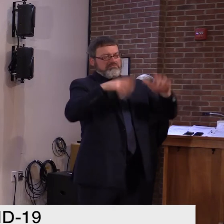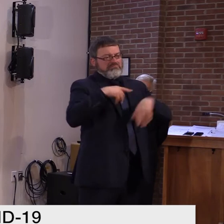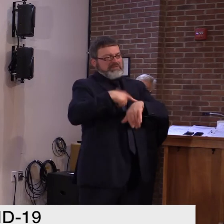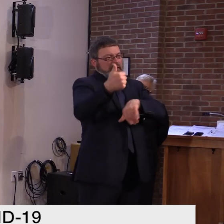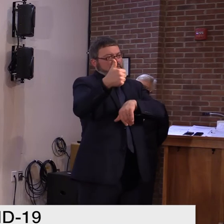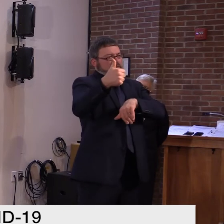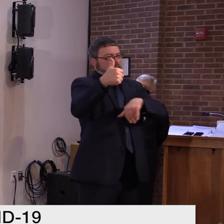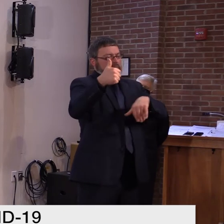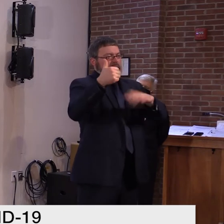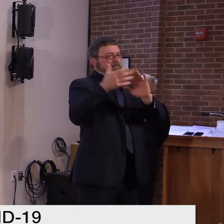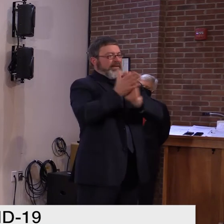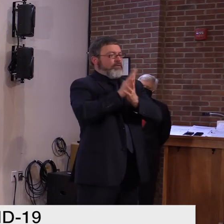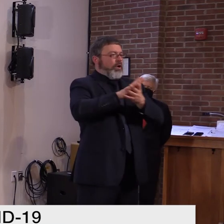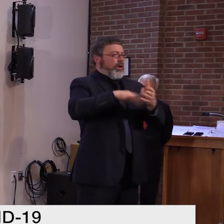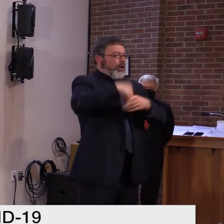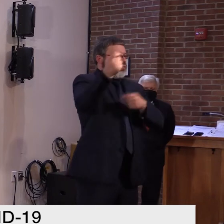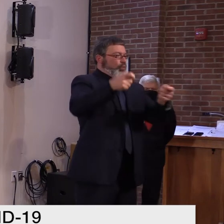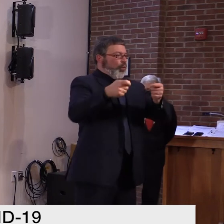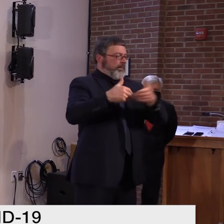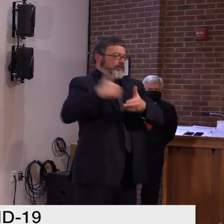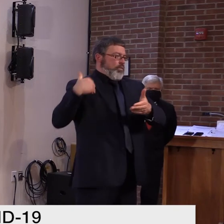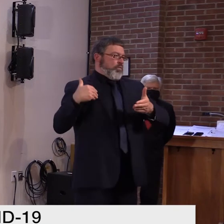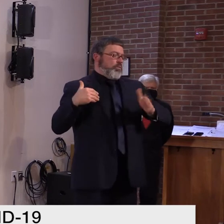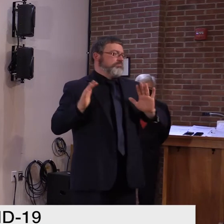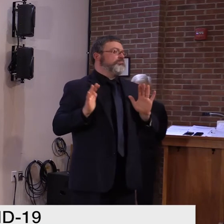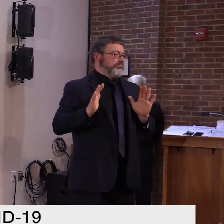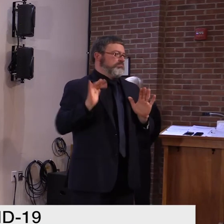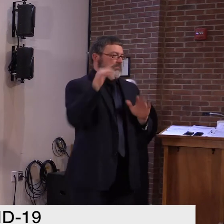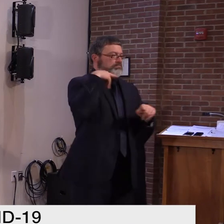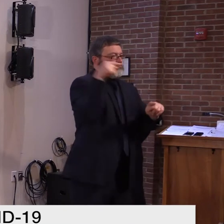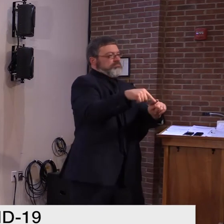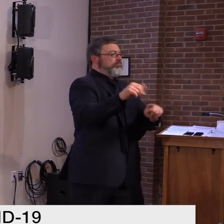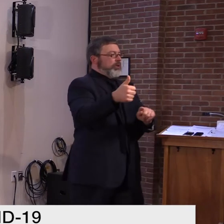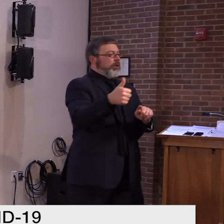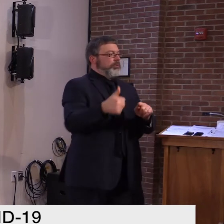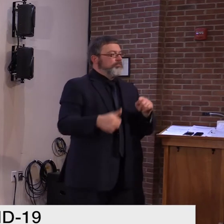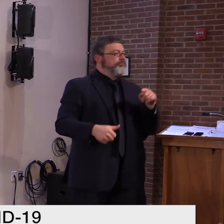Thank you very much. Erin, BT Digger.